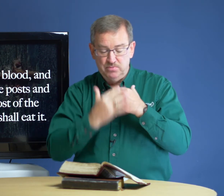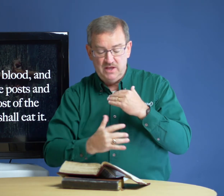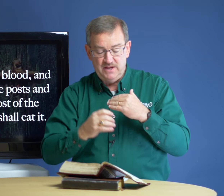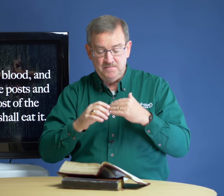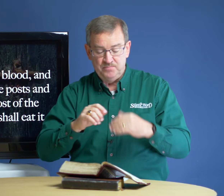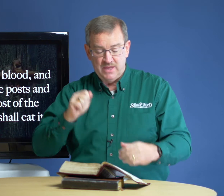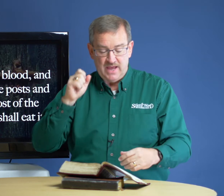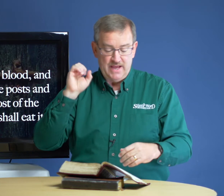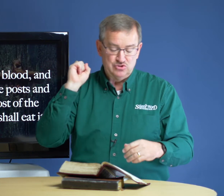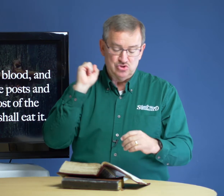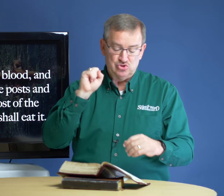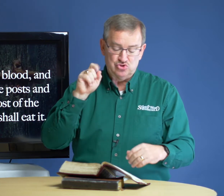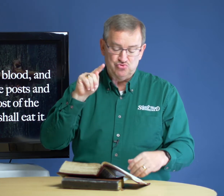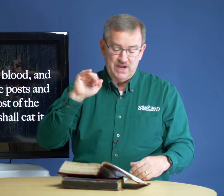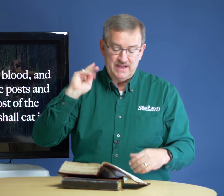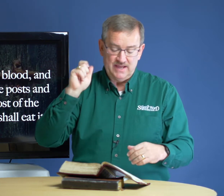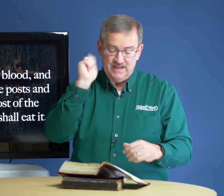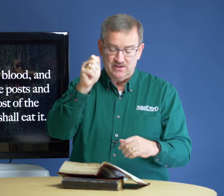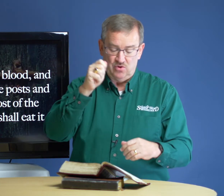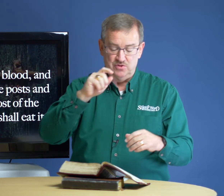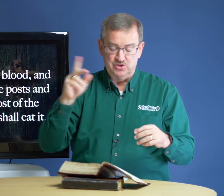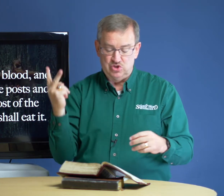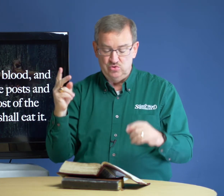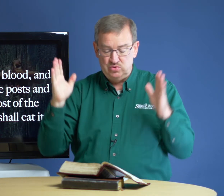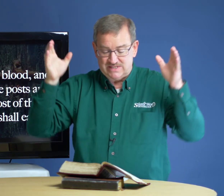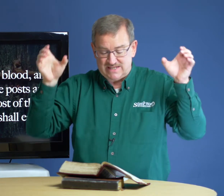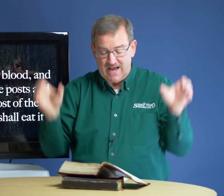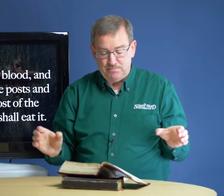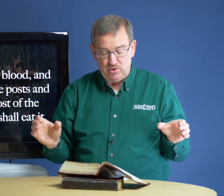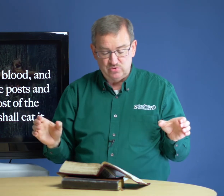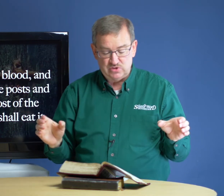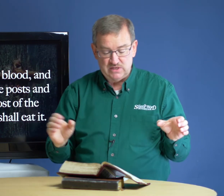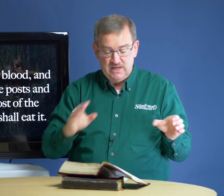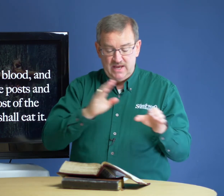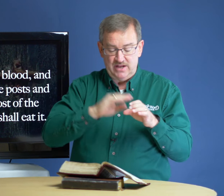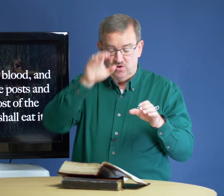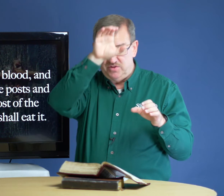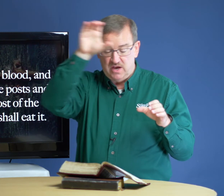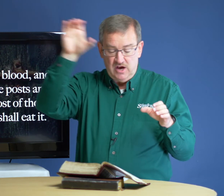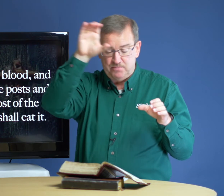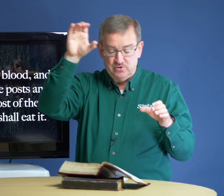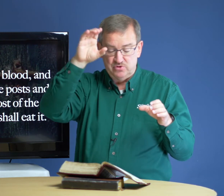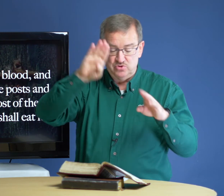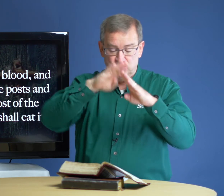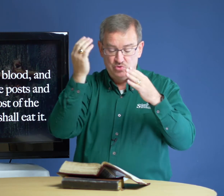blood and strike it on the two side posts and on the upper door